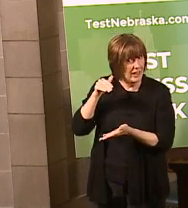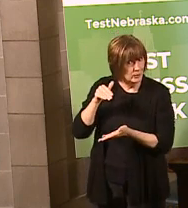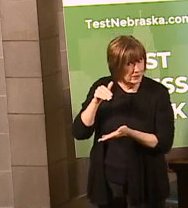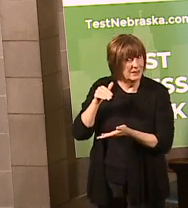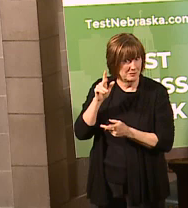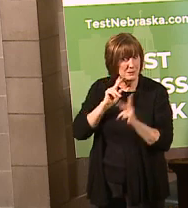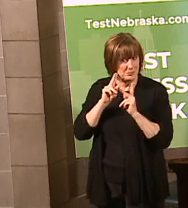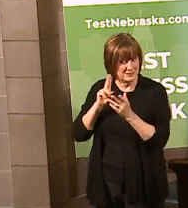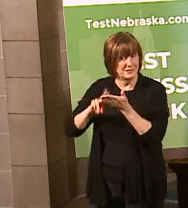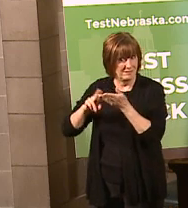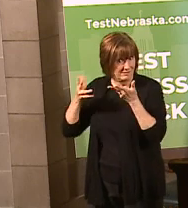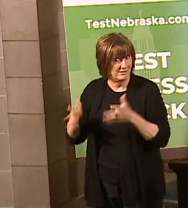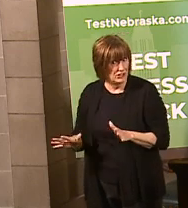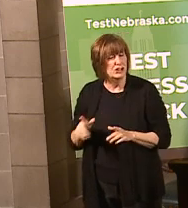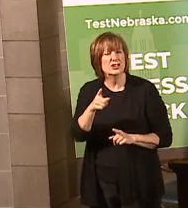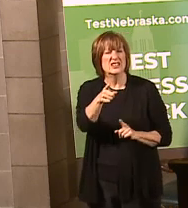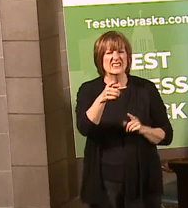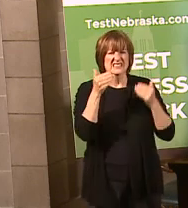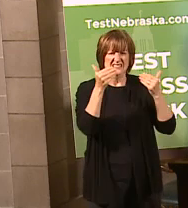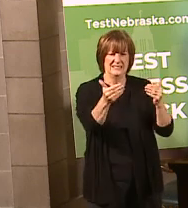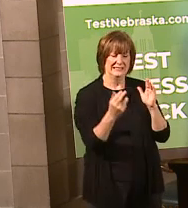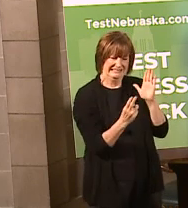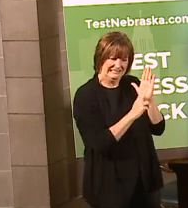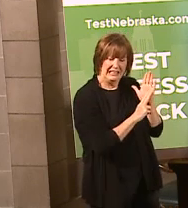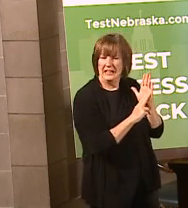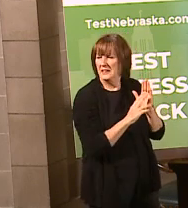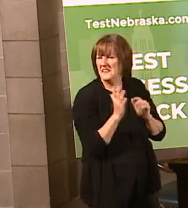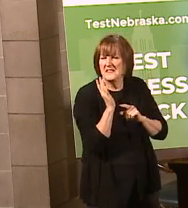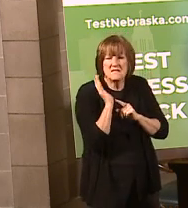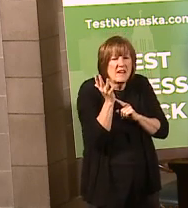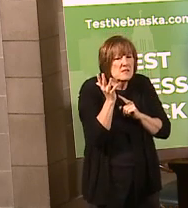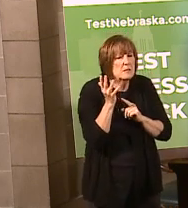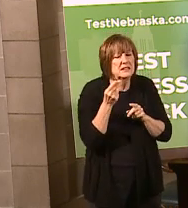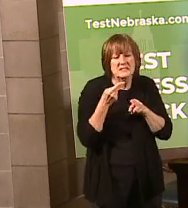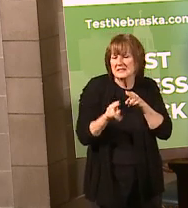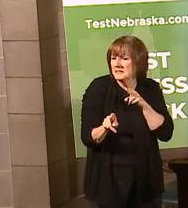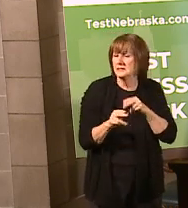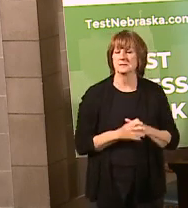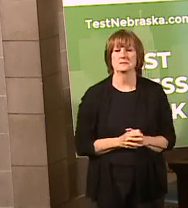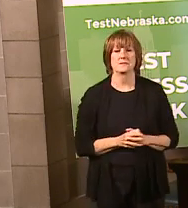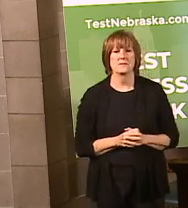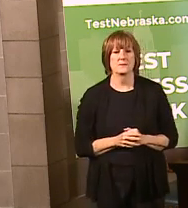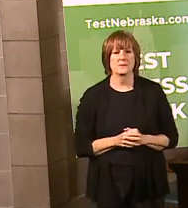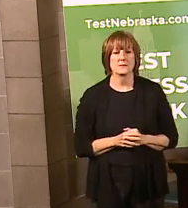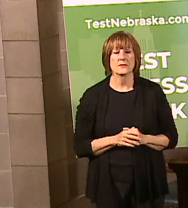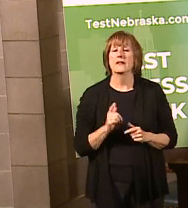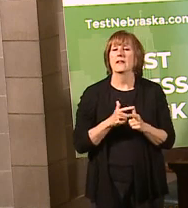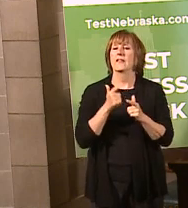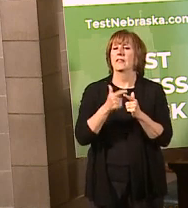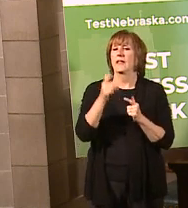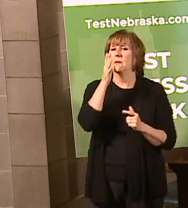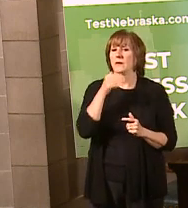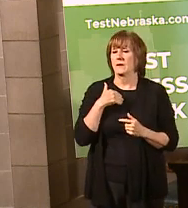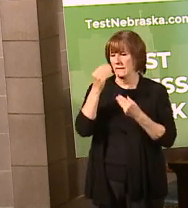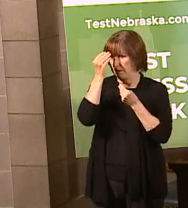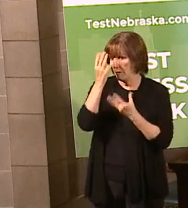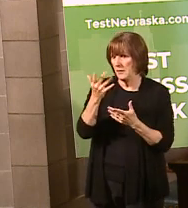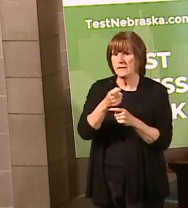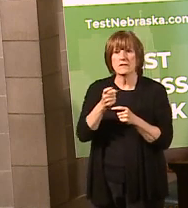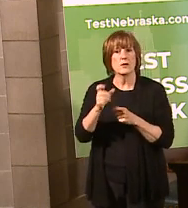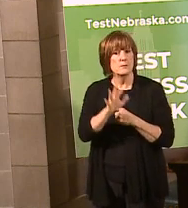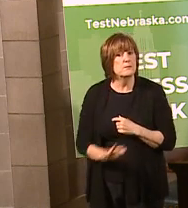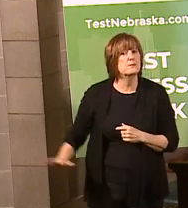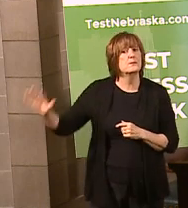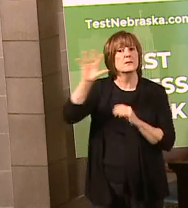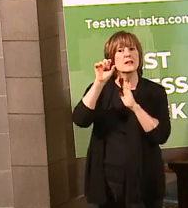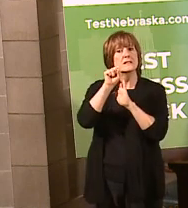Please go sign up on TestNebraska.com. It will take you less than five minutes to do that. We'll then have that information from all across